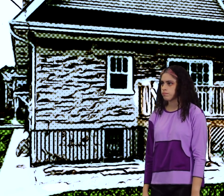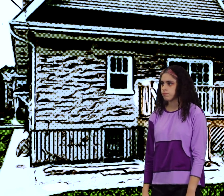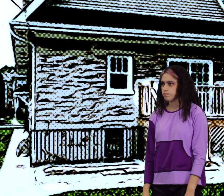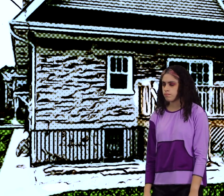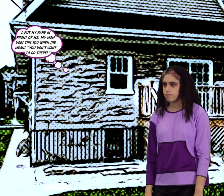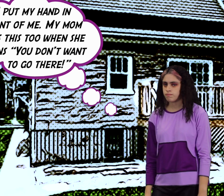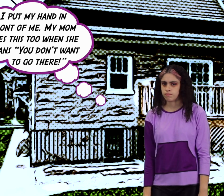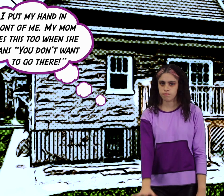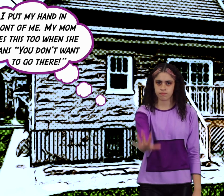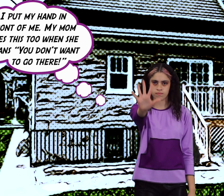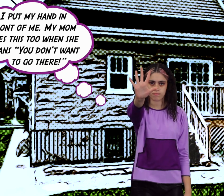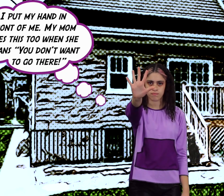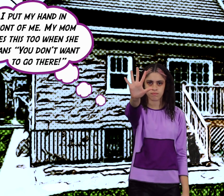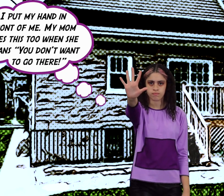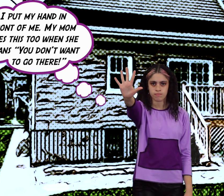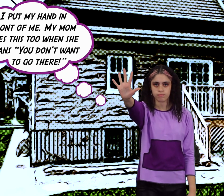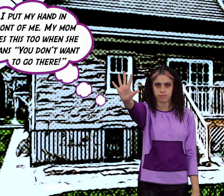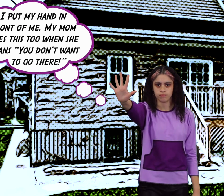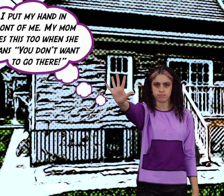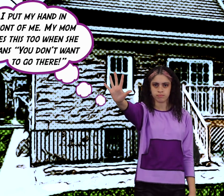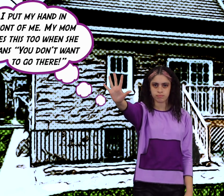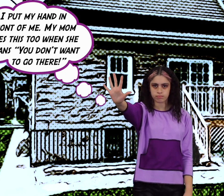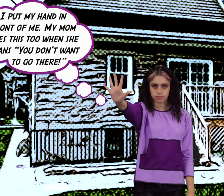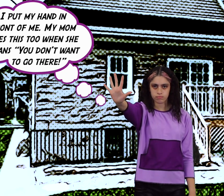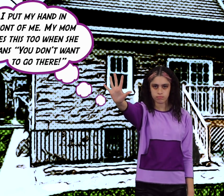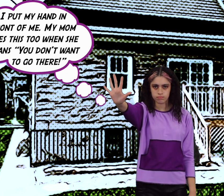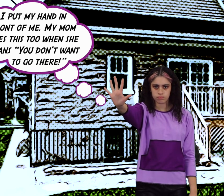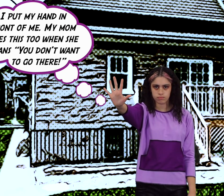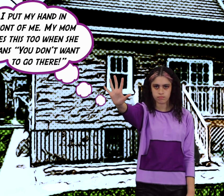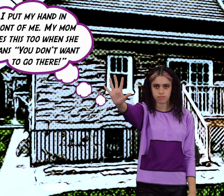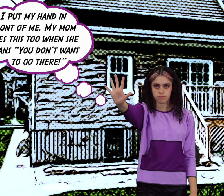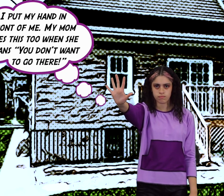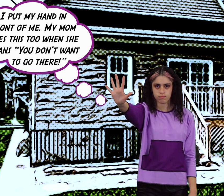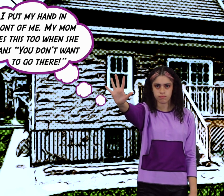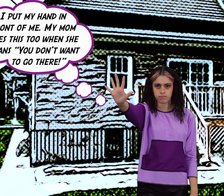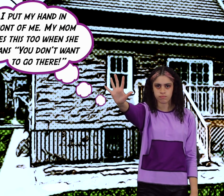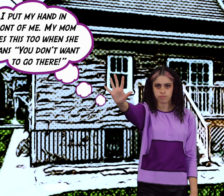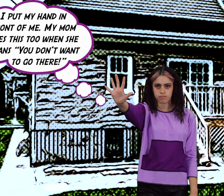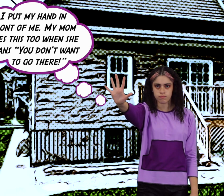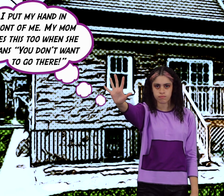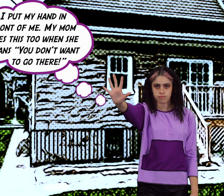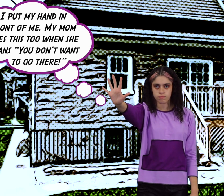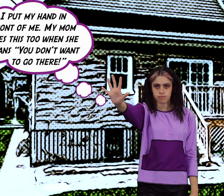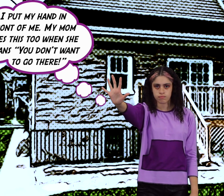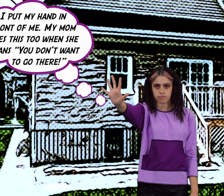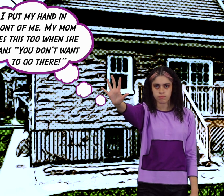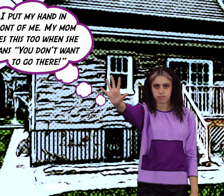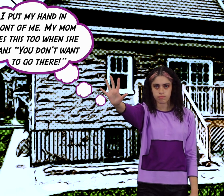i put my hands in front of me my mom does this too when she means you don't want